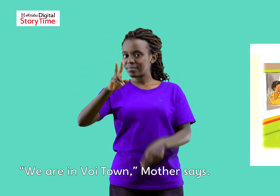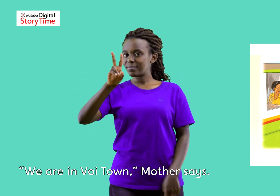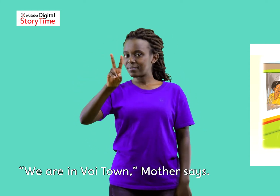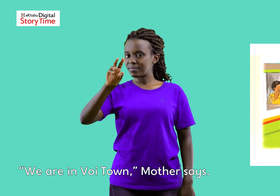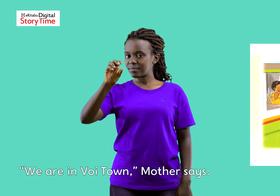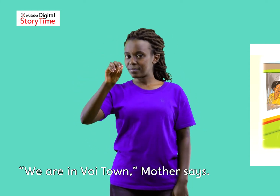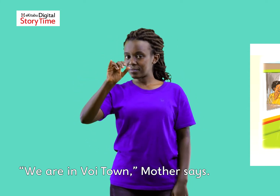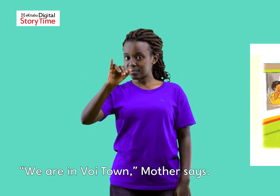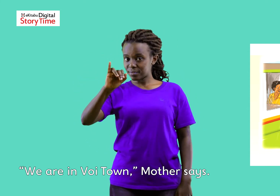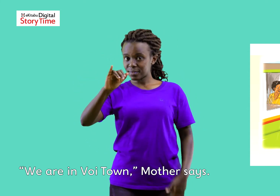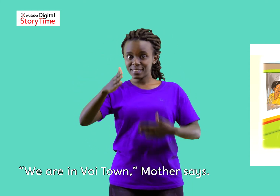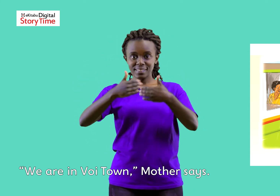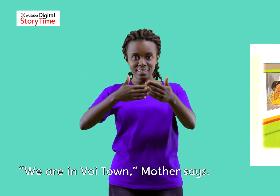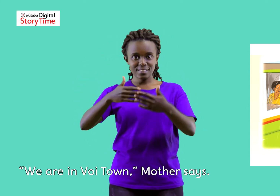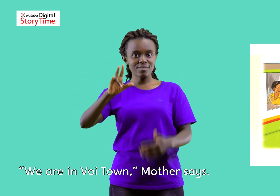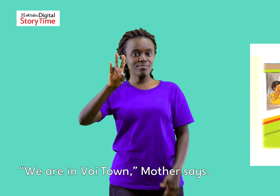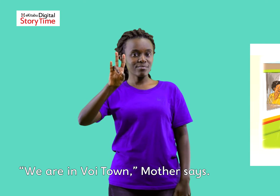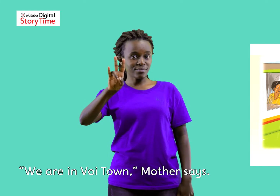We are in Voi town, Mother says.